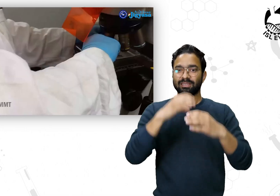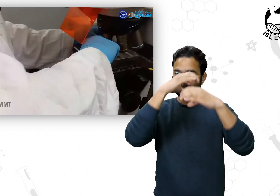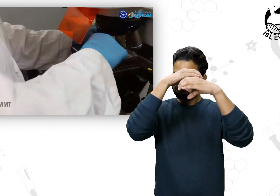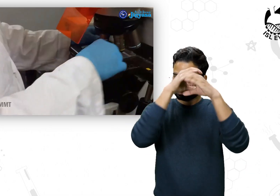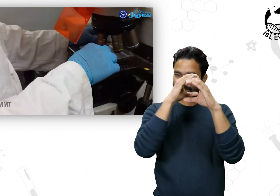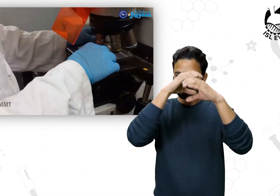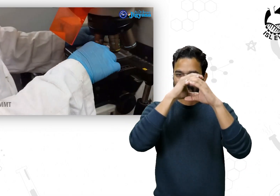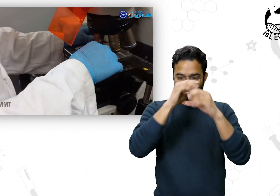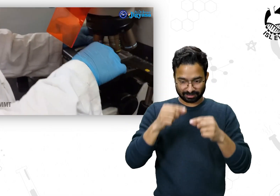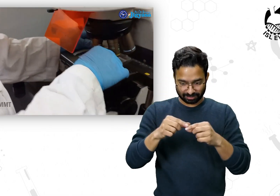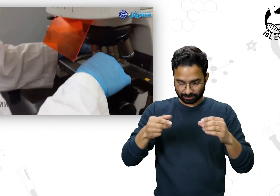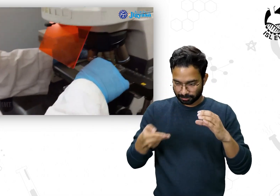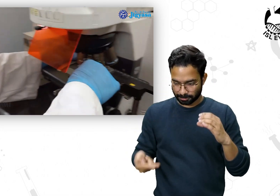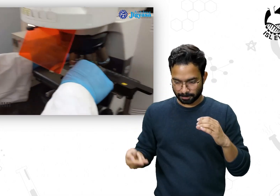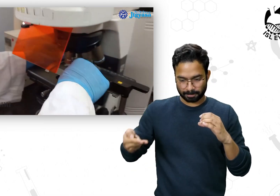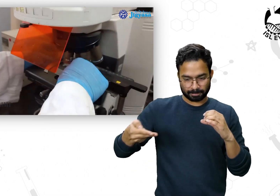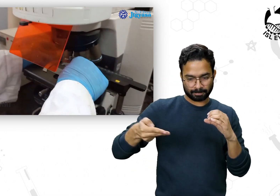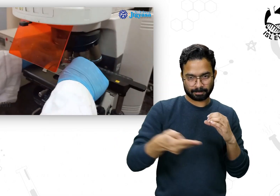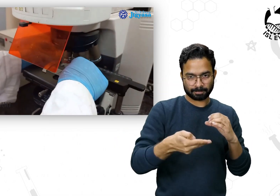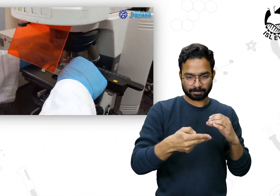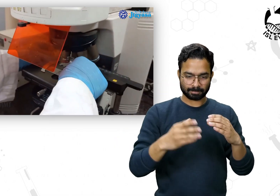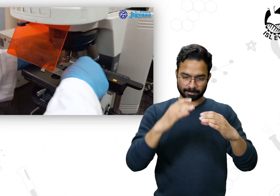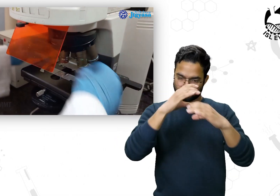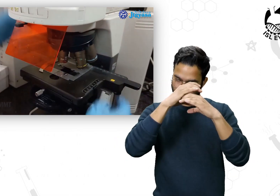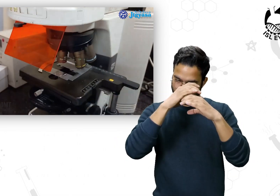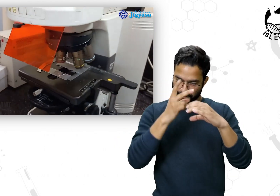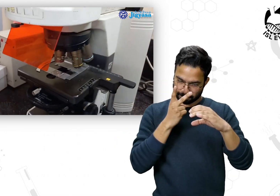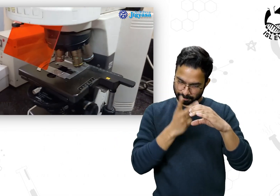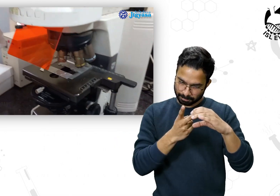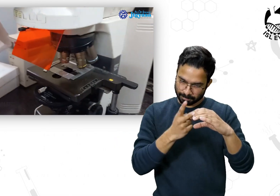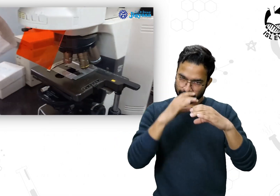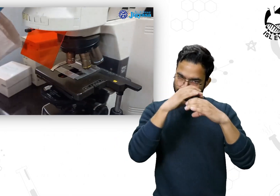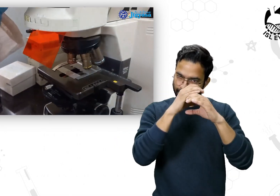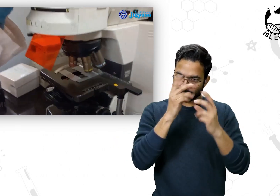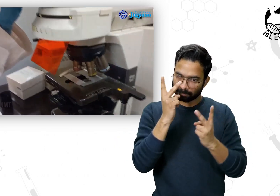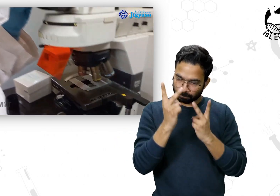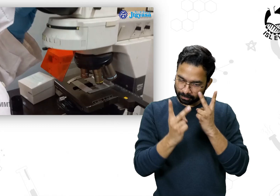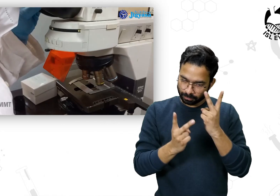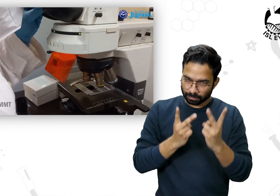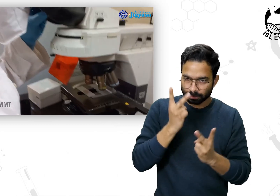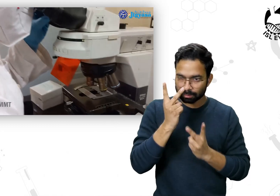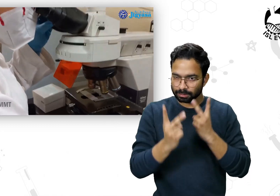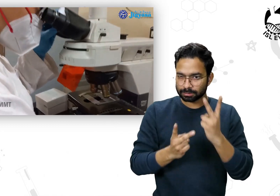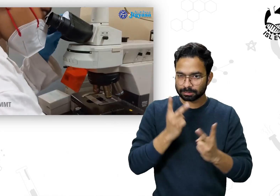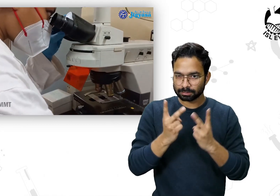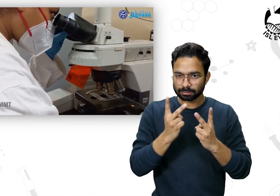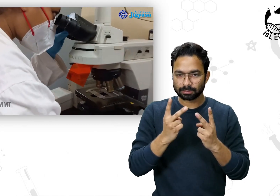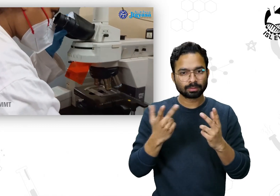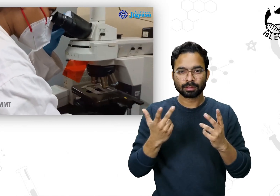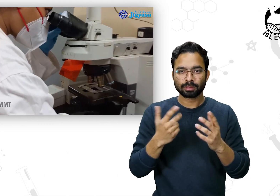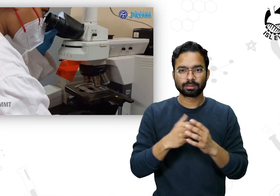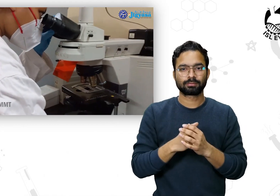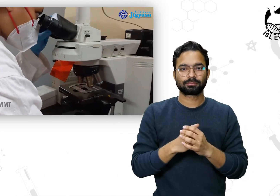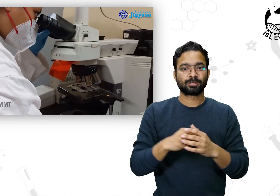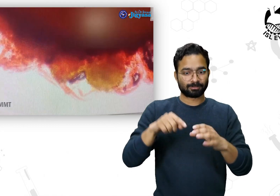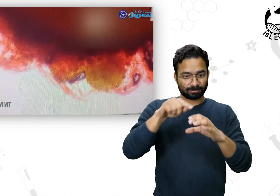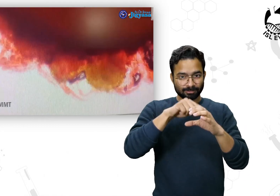help of the needle. Then we can visualize it under microscope.